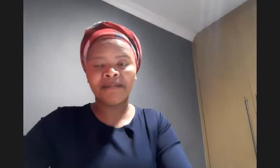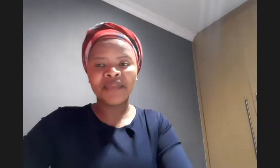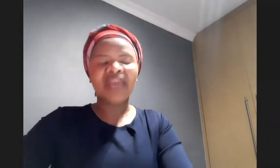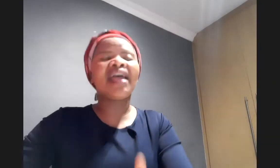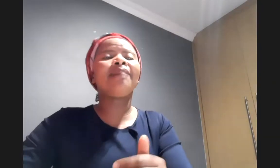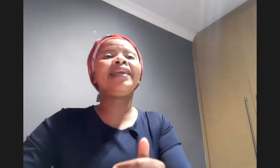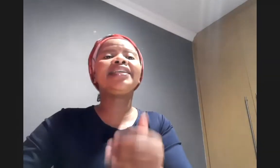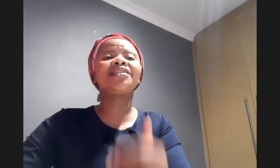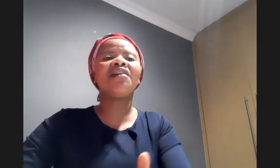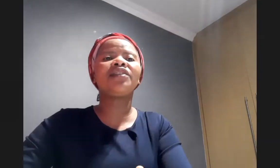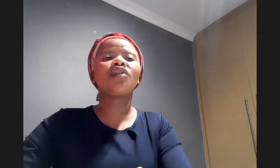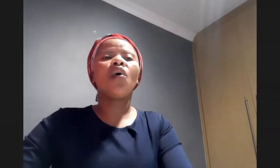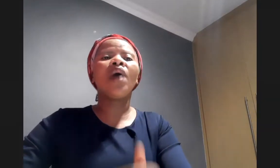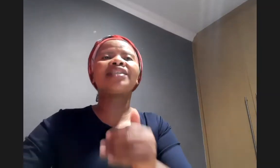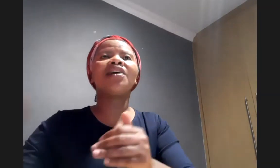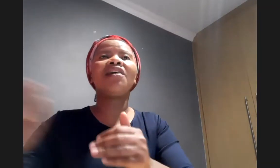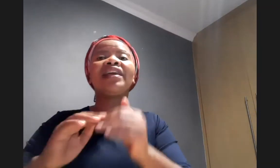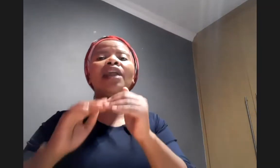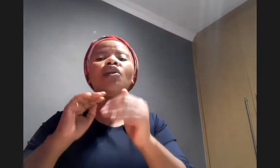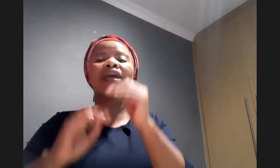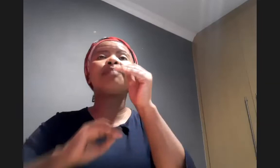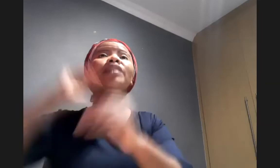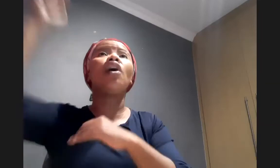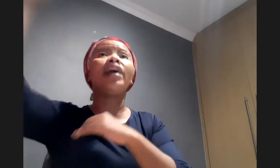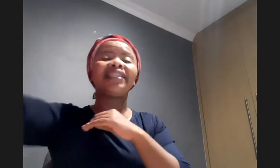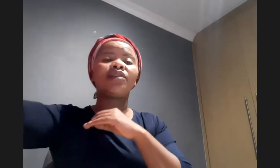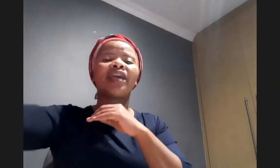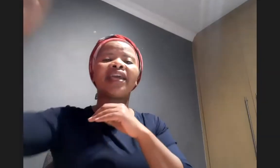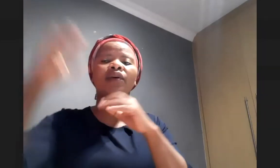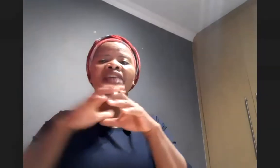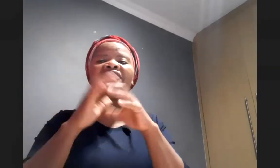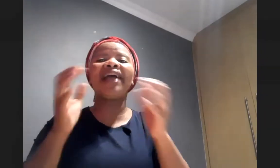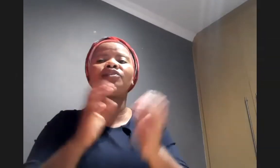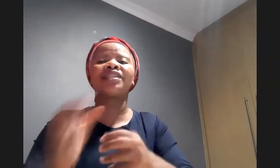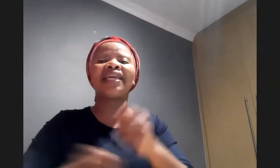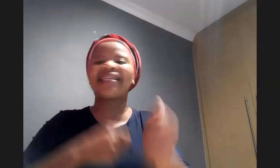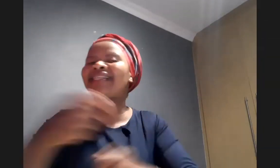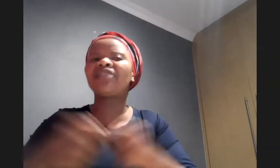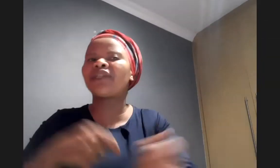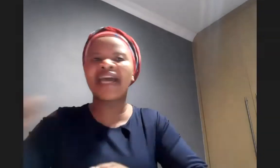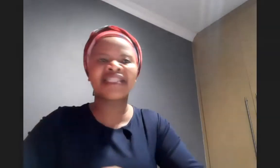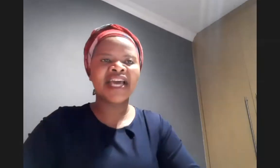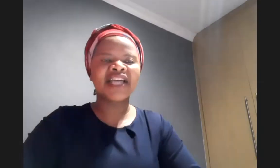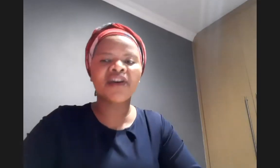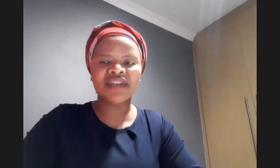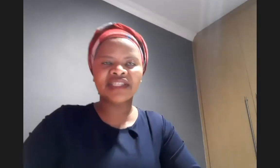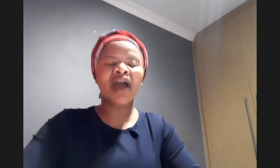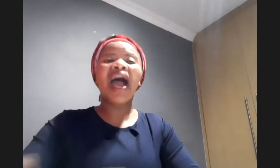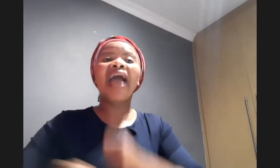there are many servants who are serving looking beyond looking at okay if i do this like the teach for tat servants yeah i